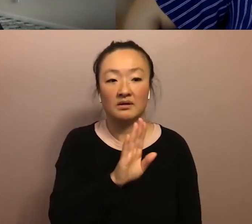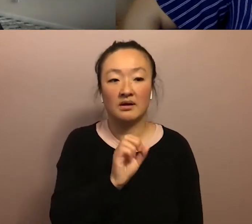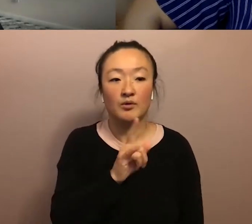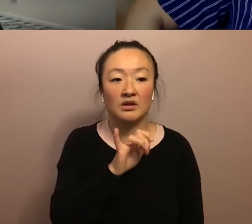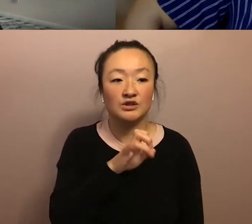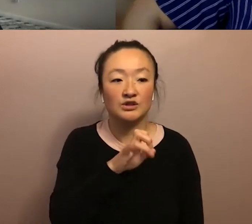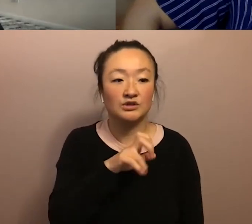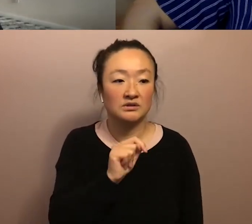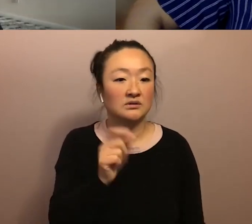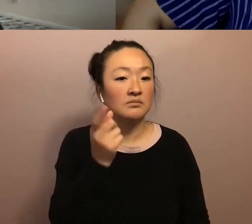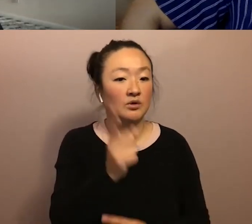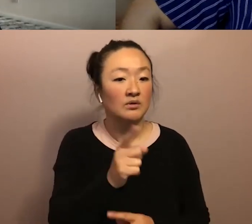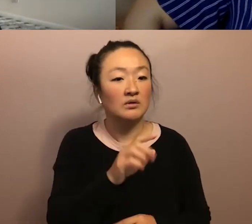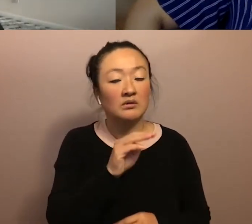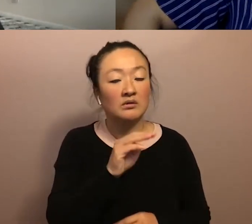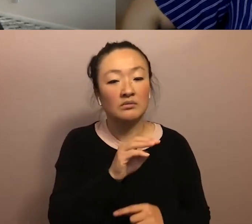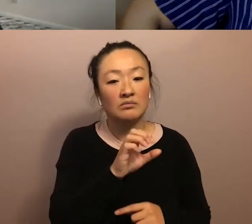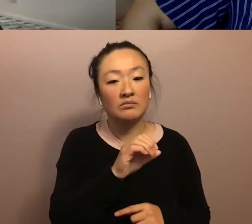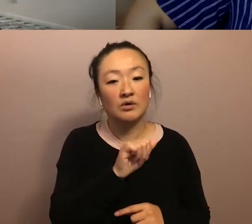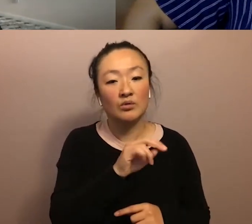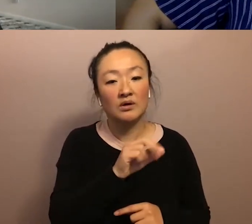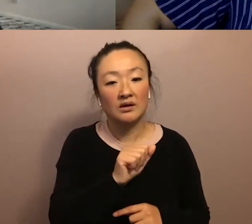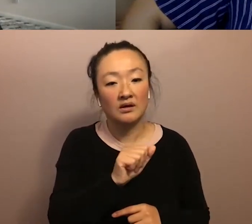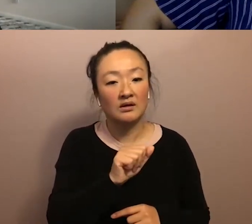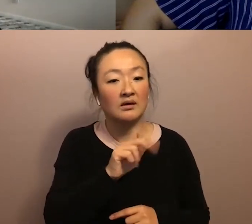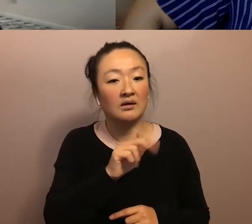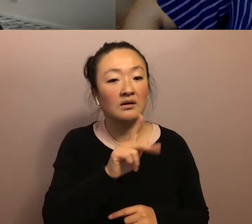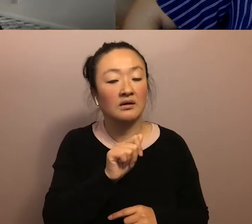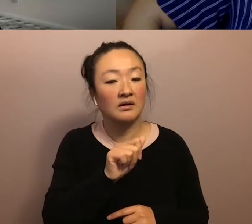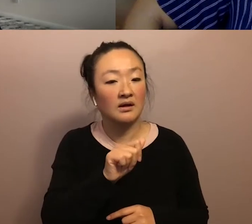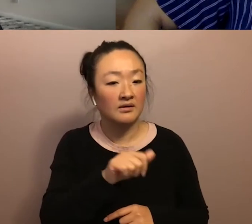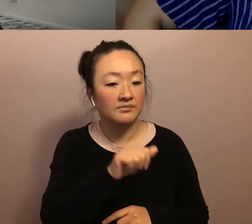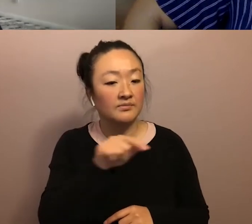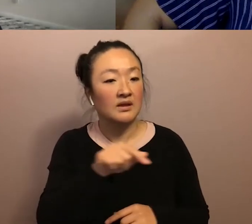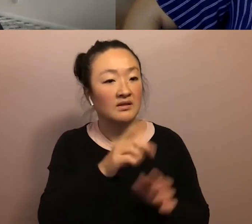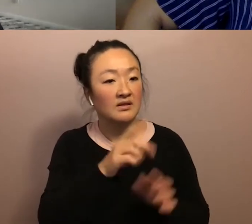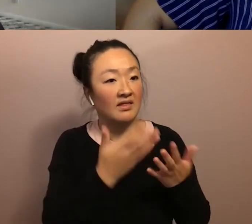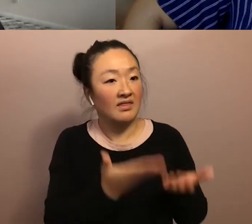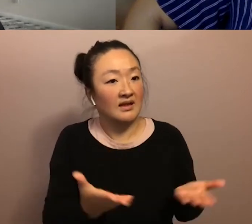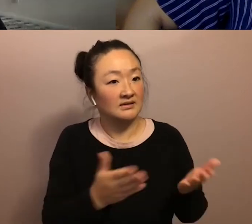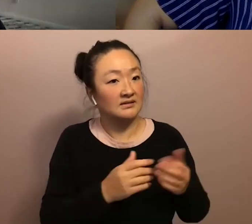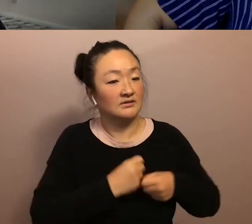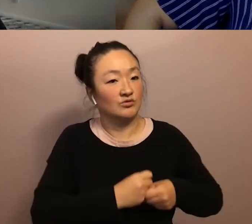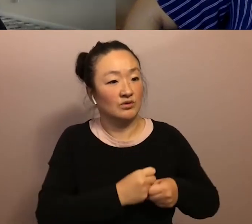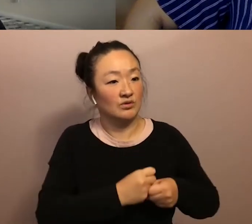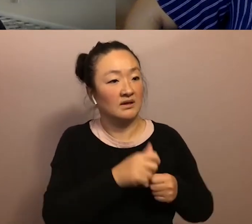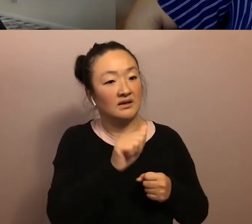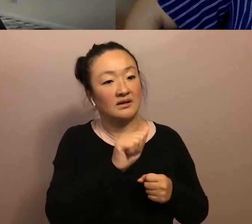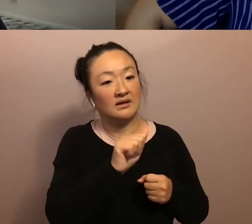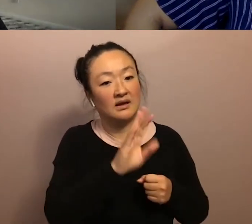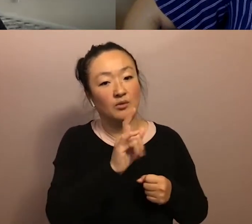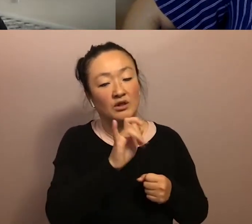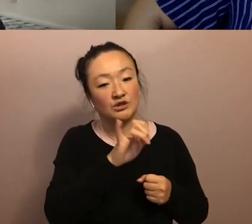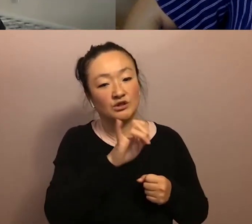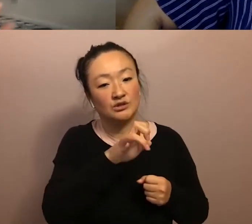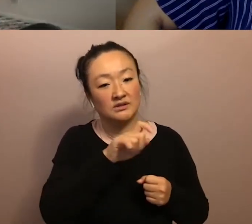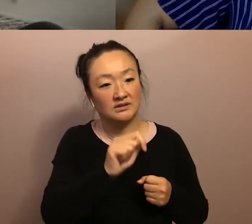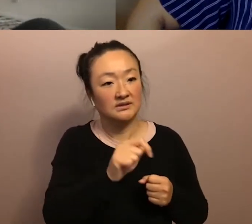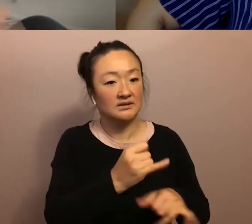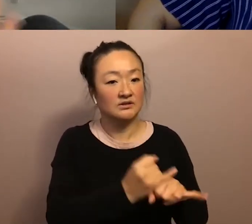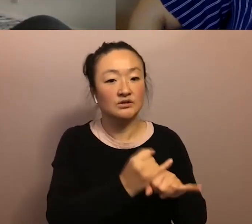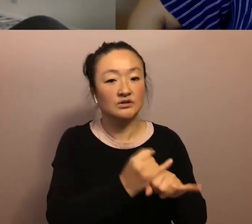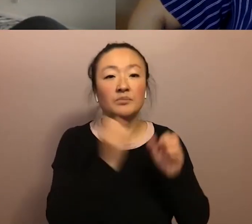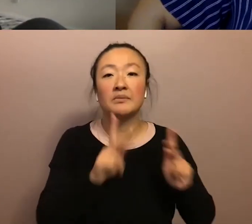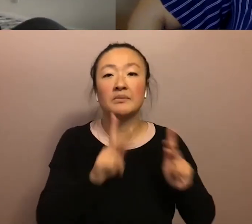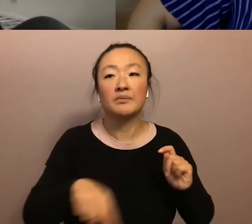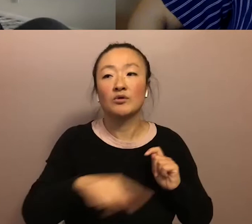Right. and Mauna Kea at its root then, and the things that were created, these were abolitionist institutions. So a lot of our people